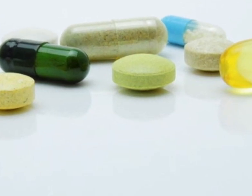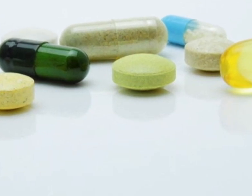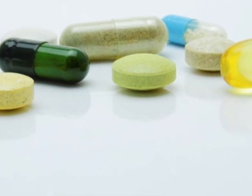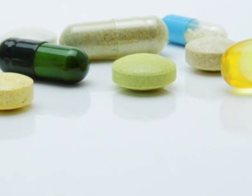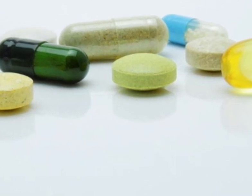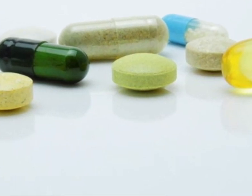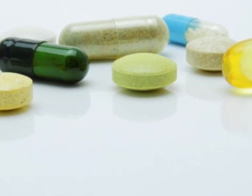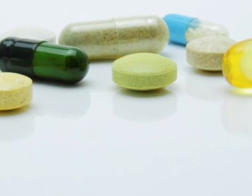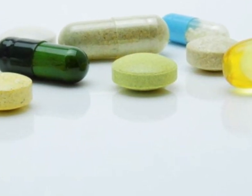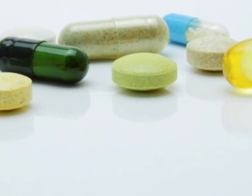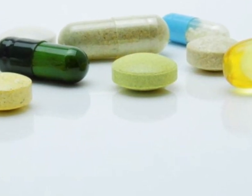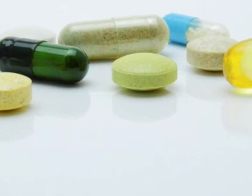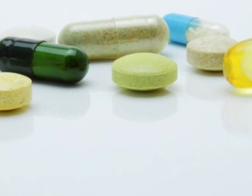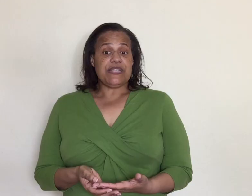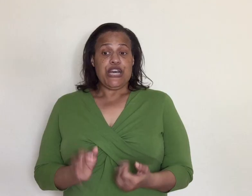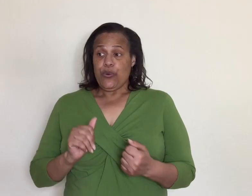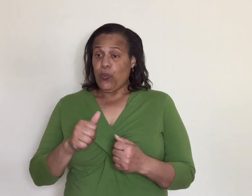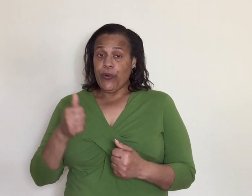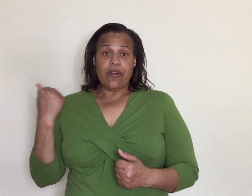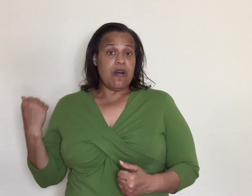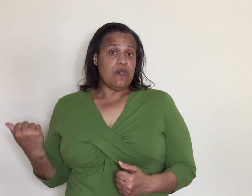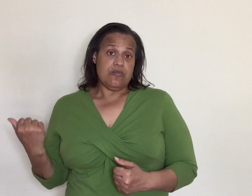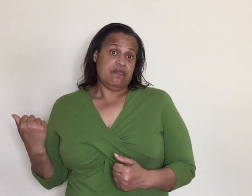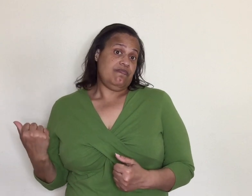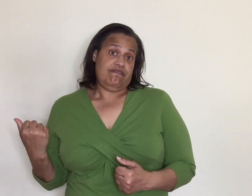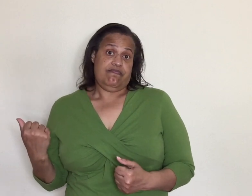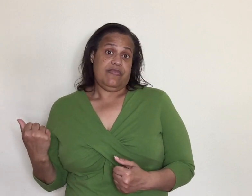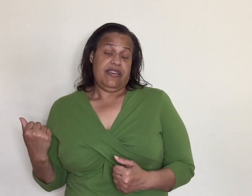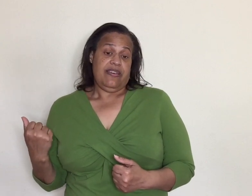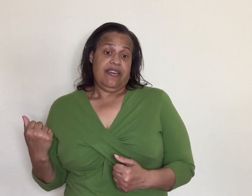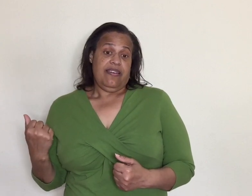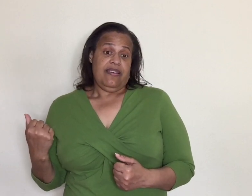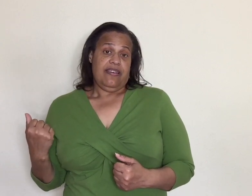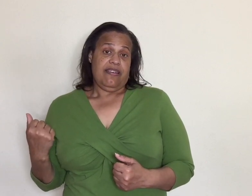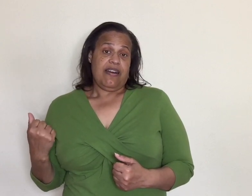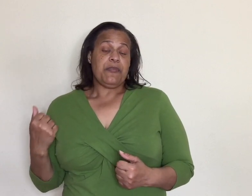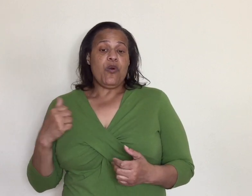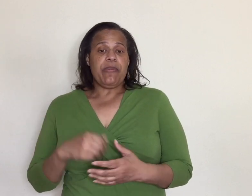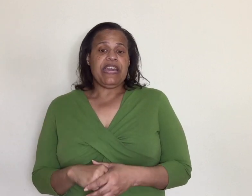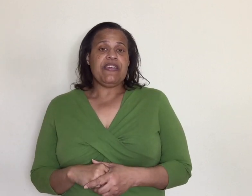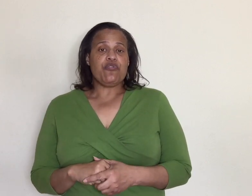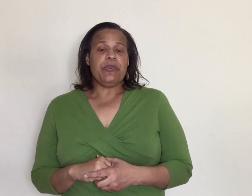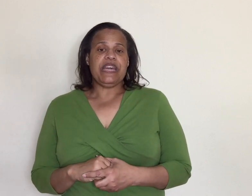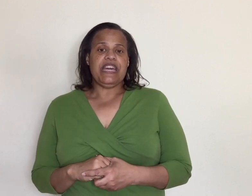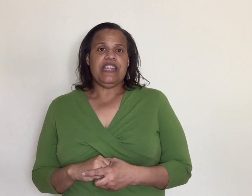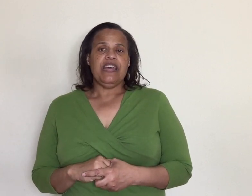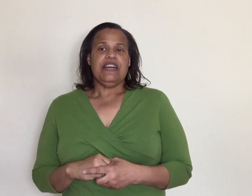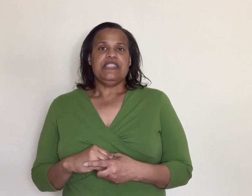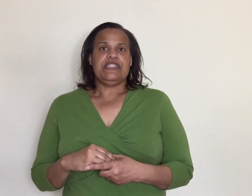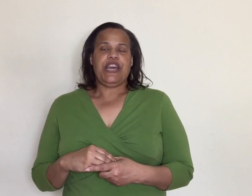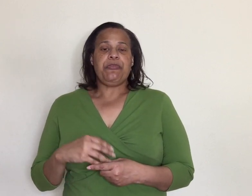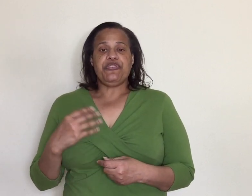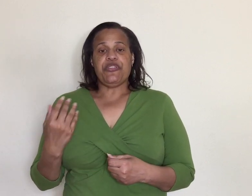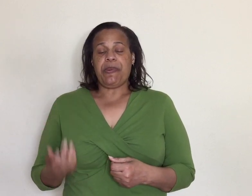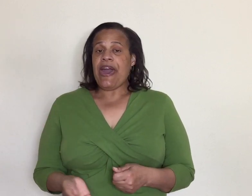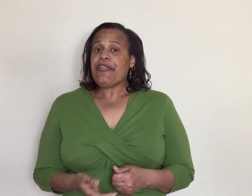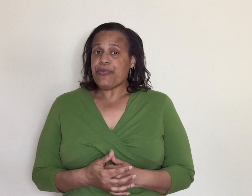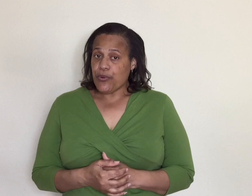uh can i get you anything else we're gone i'm going back in that room again to help you to the bathroom